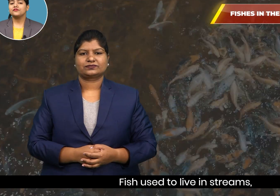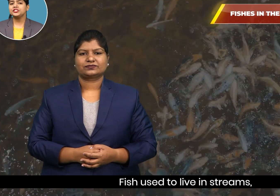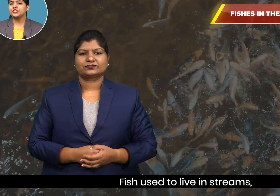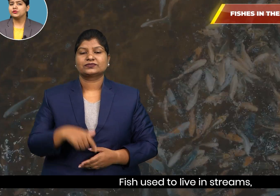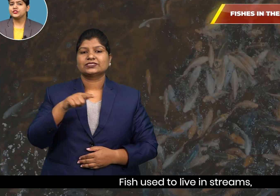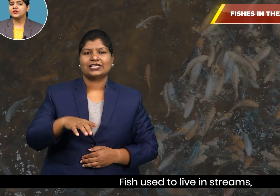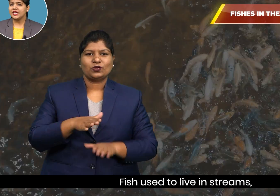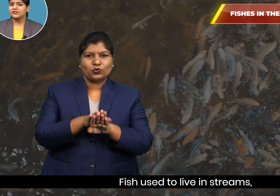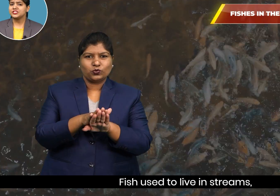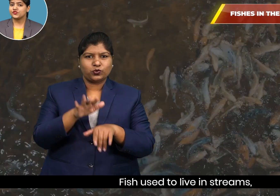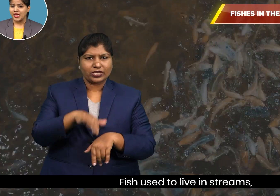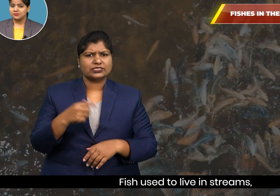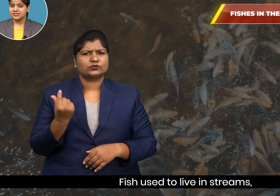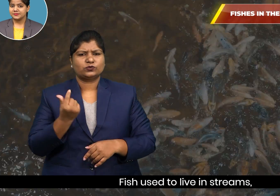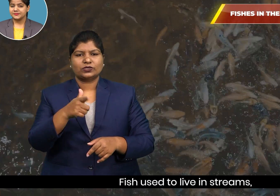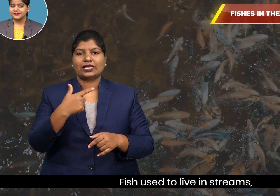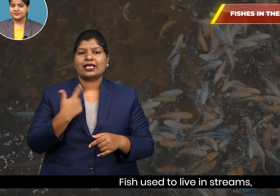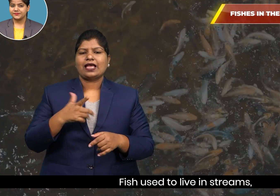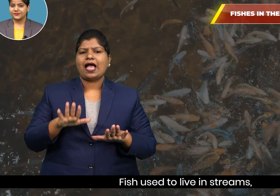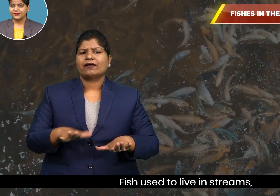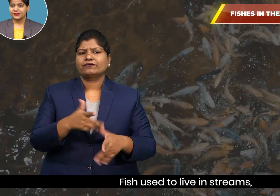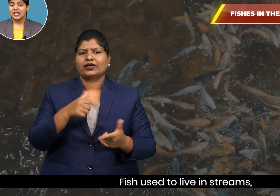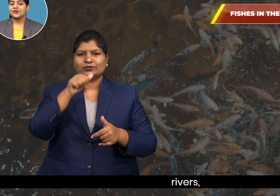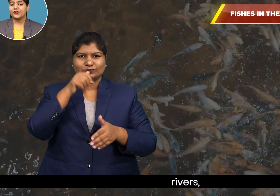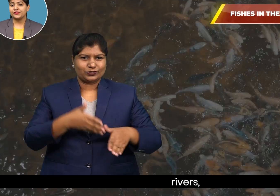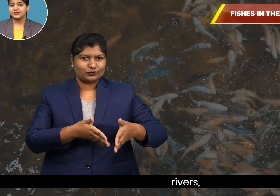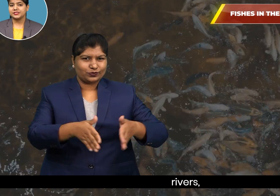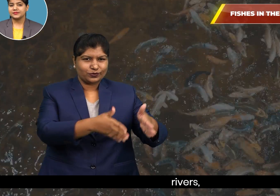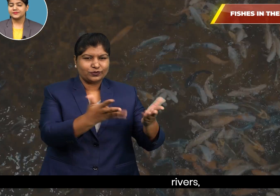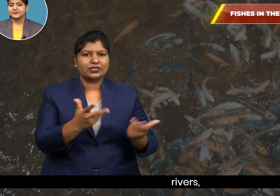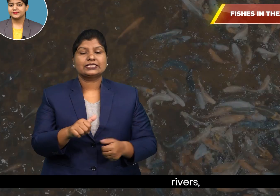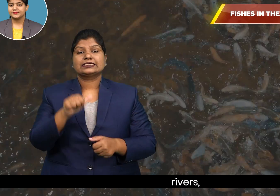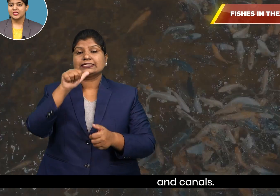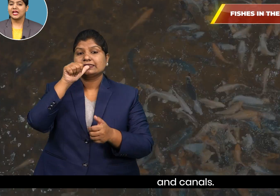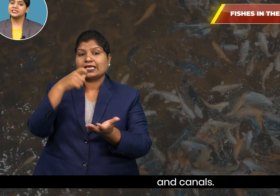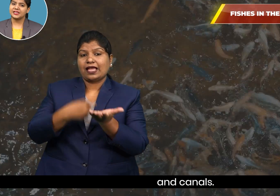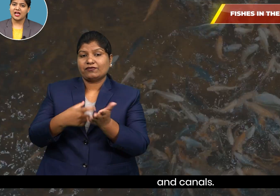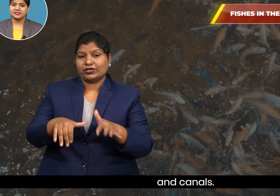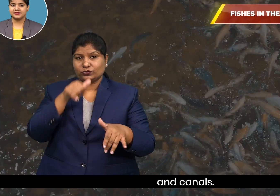Fish used to live in streams, rivers and canals.